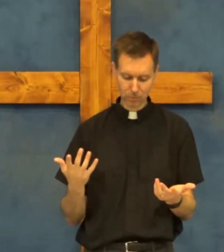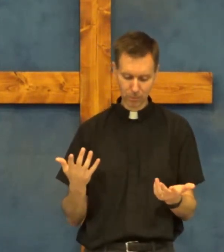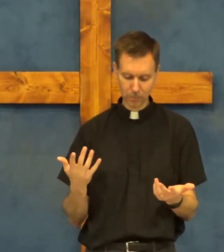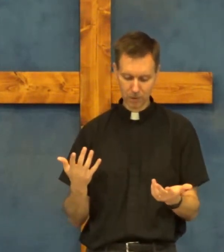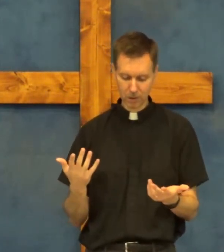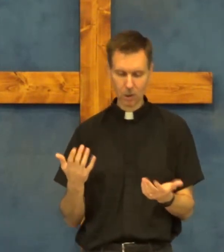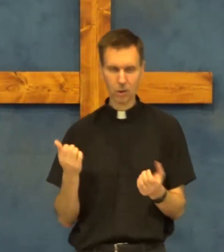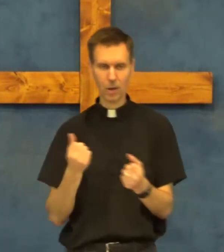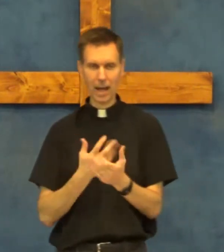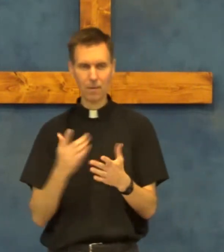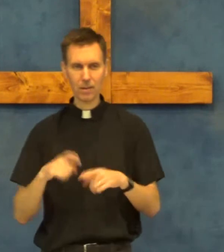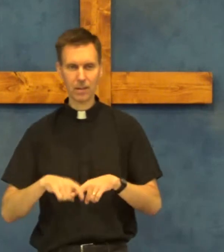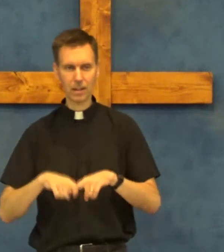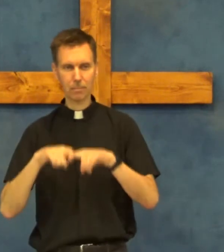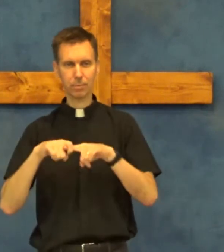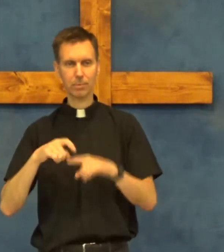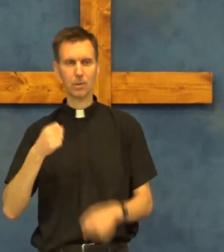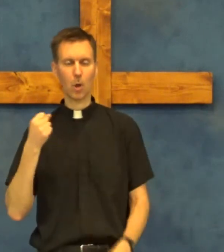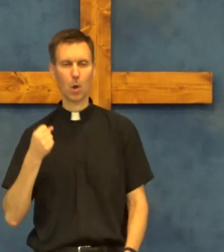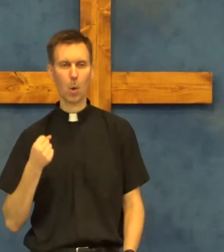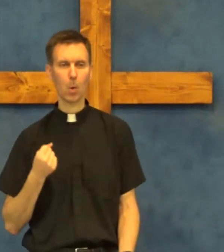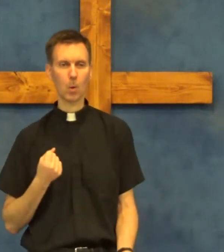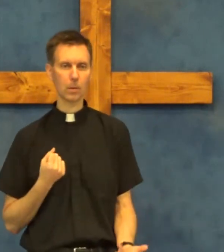so everything is on hold